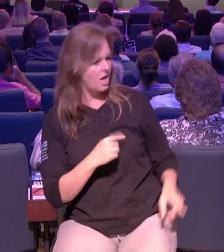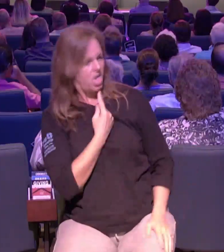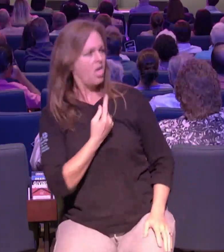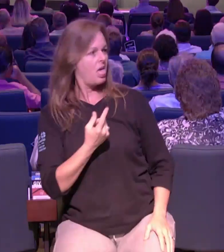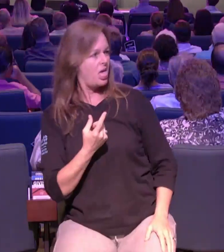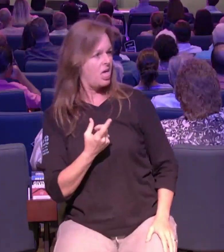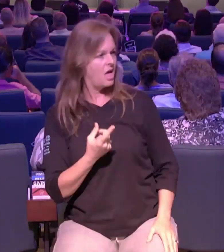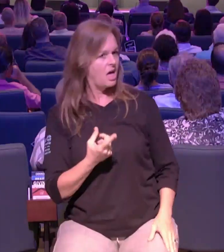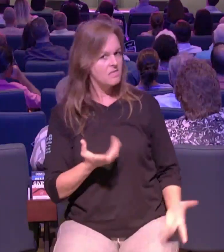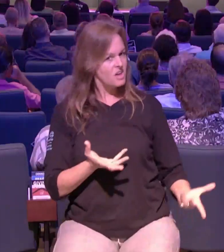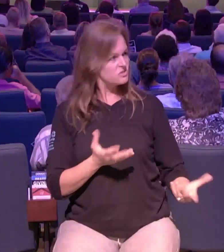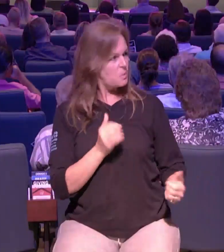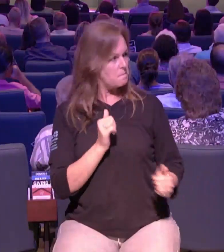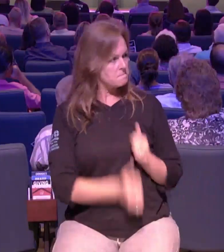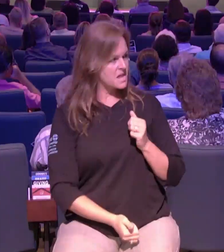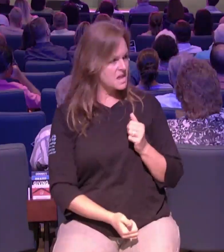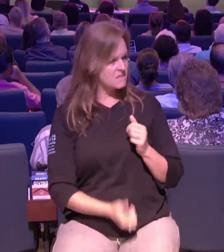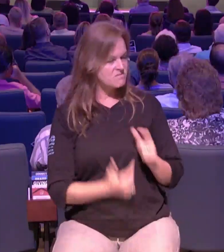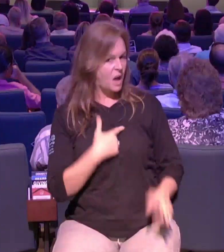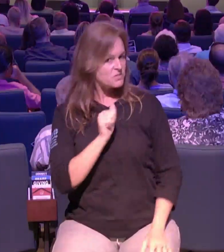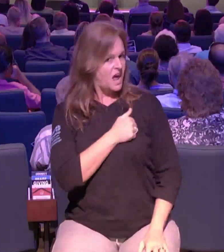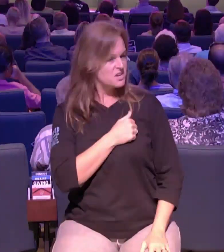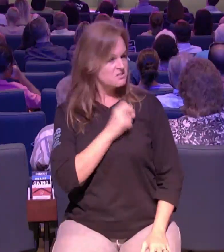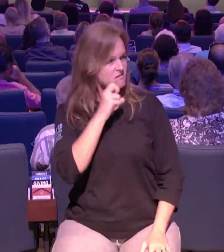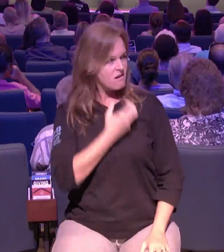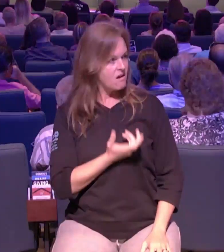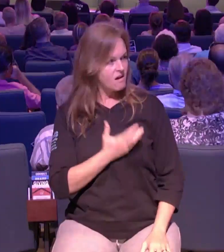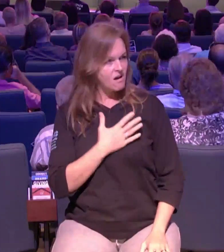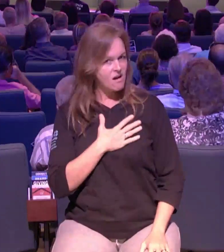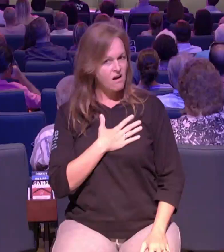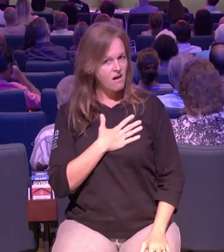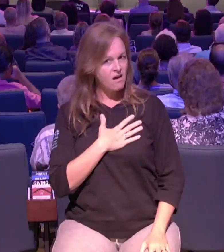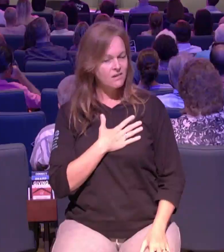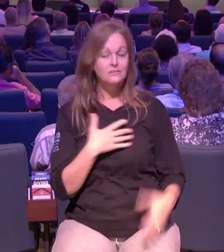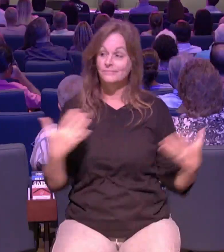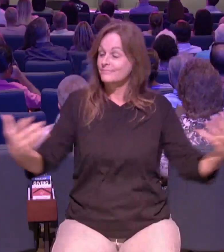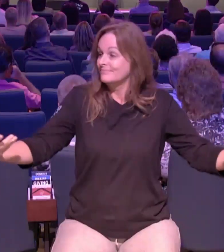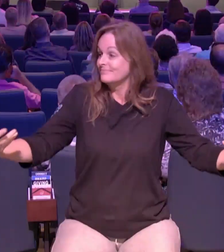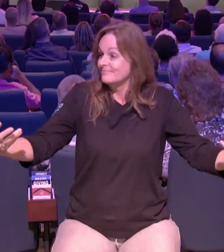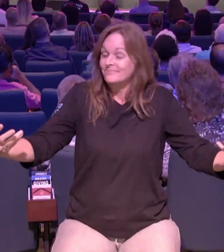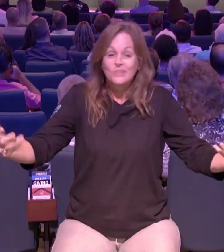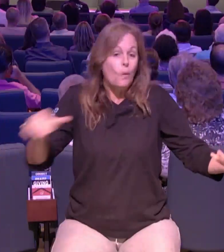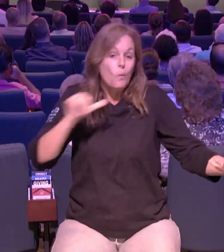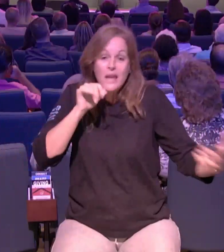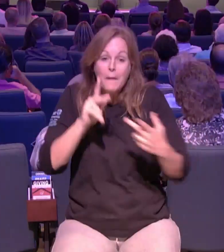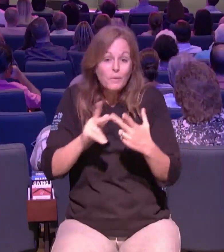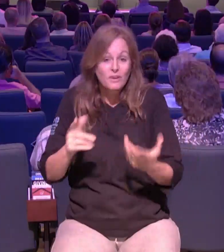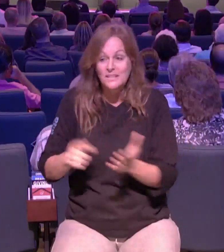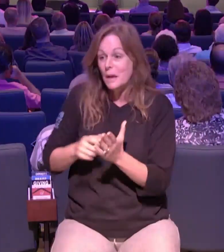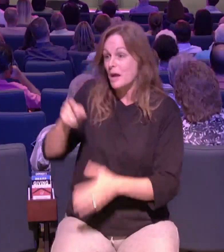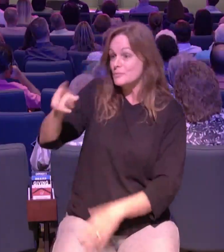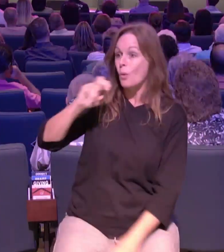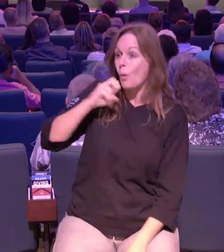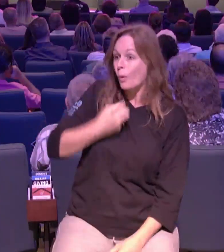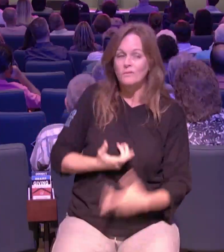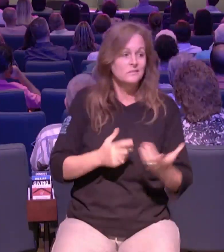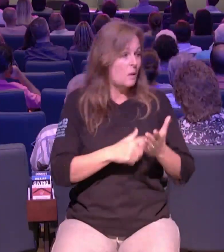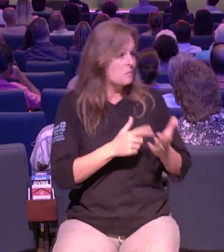would treat me right hey we're all people sometimes you're rude sometimes i'm rude we're all people we're in